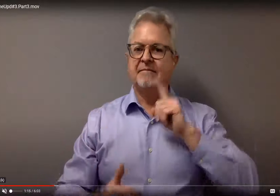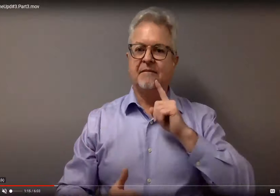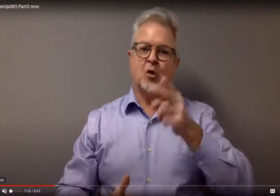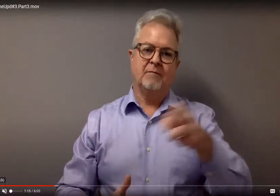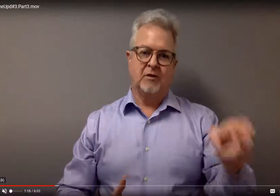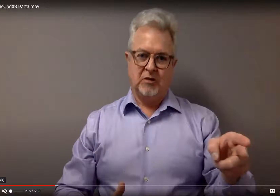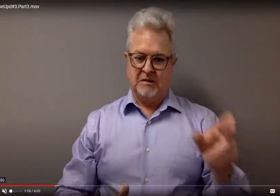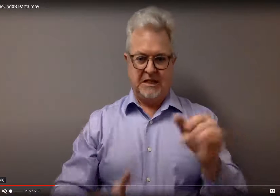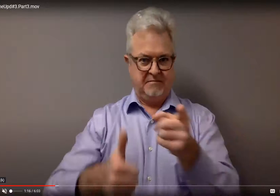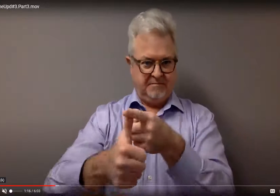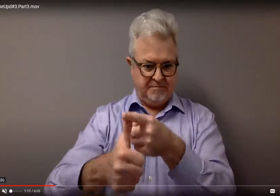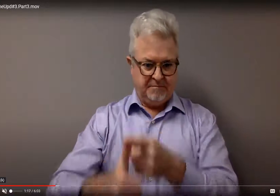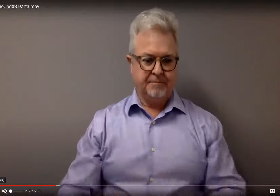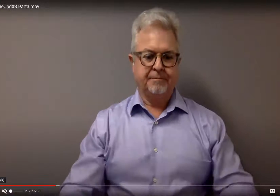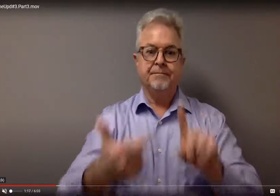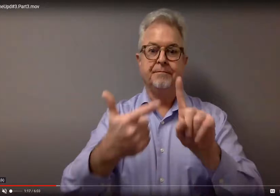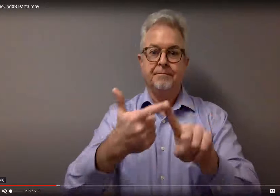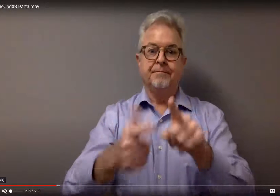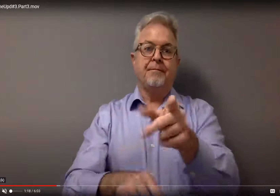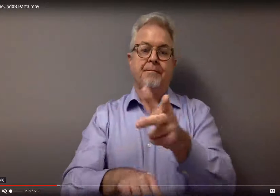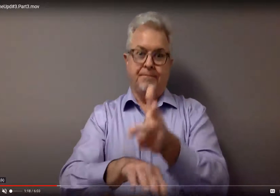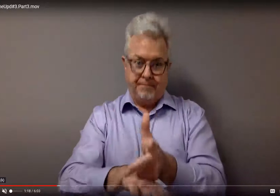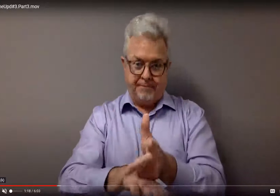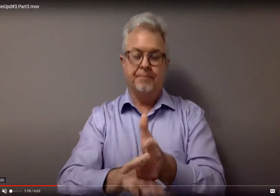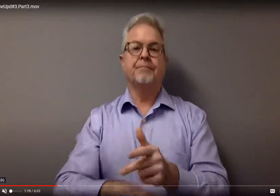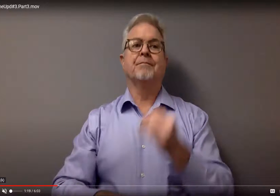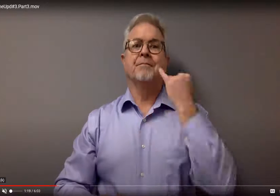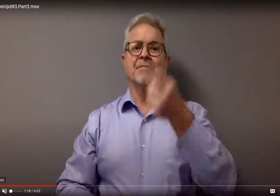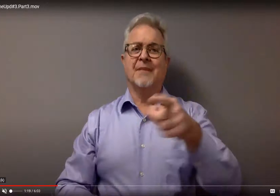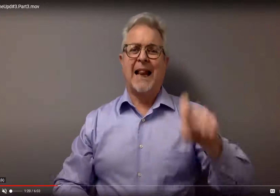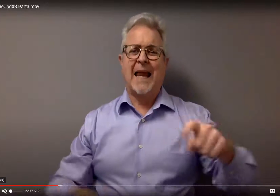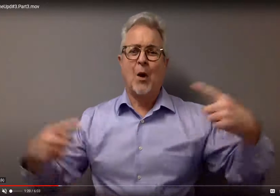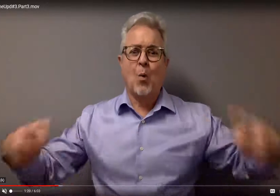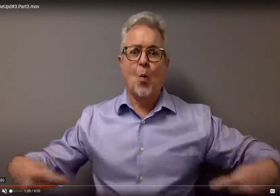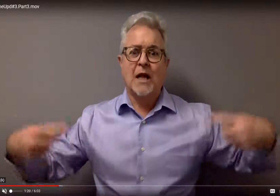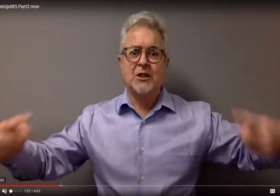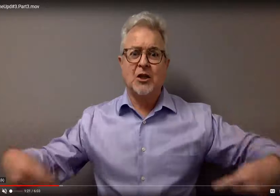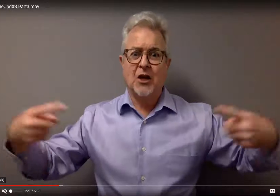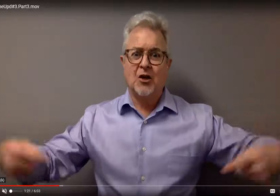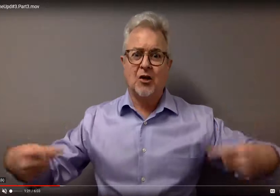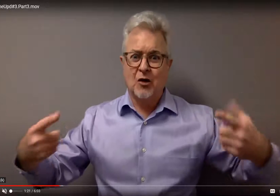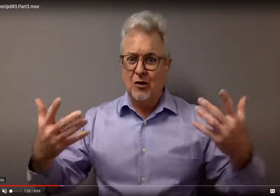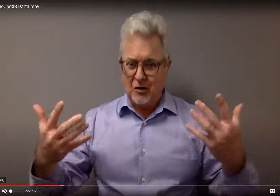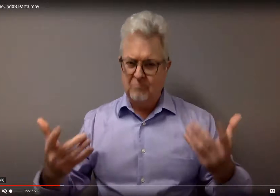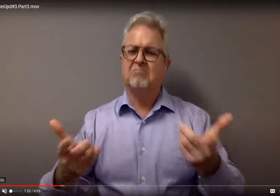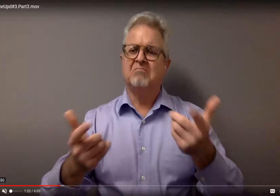Many people know that there are deaf and hard of hearing people around. So you will park, and if you need a wheelchair,